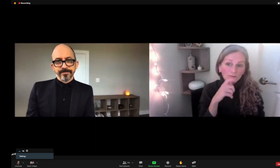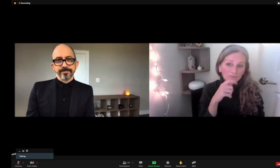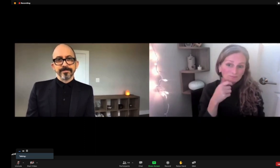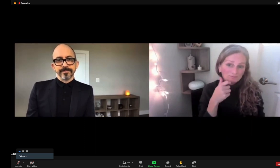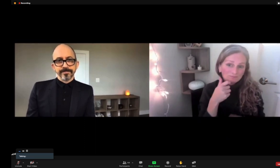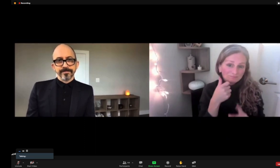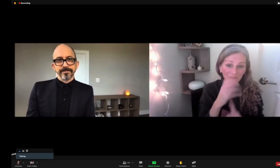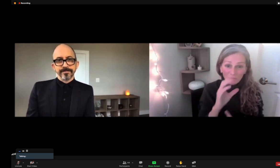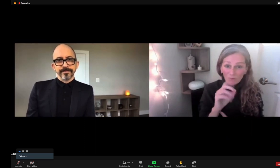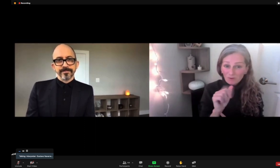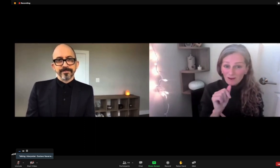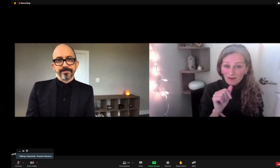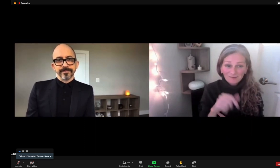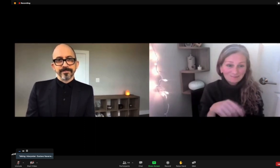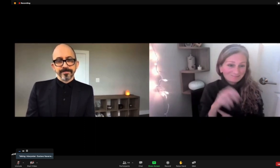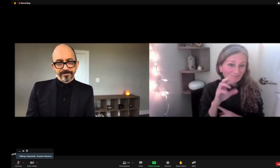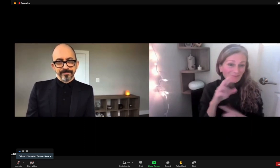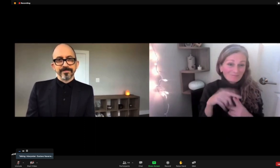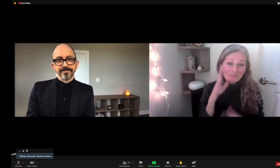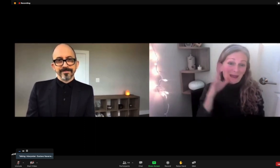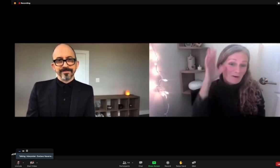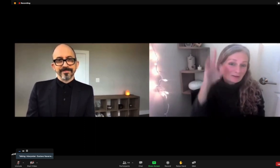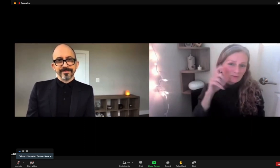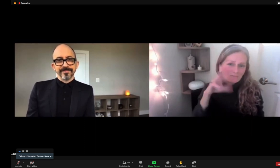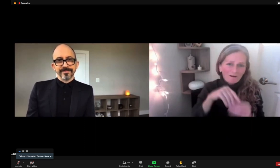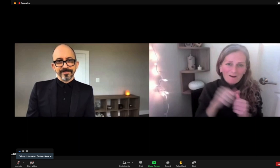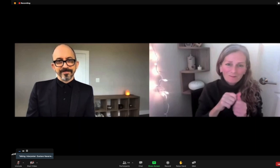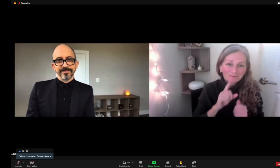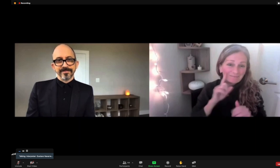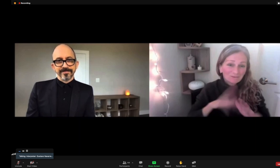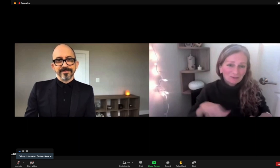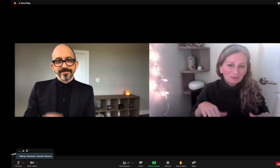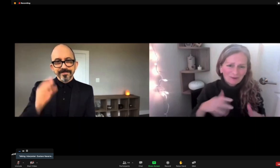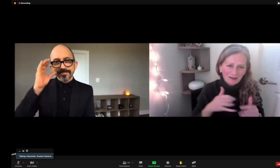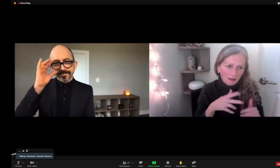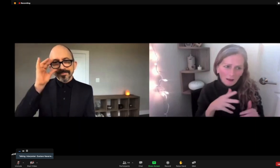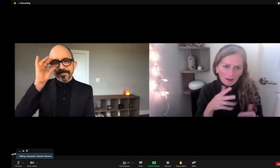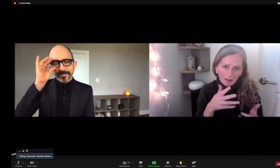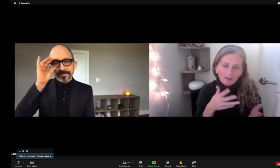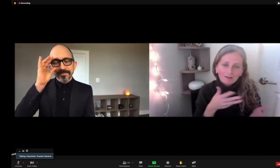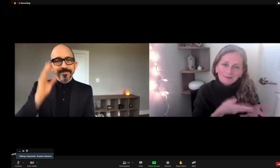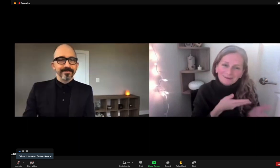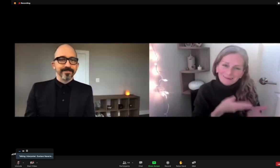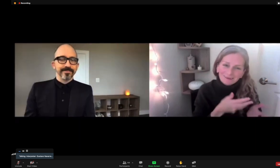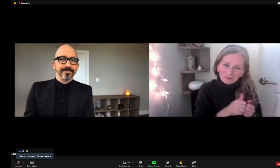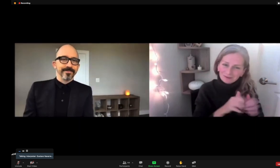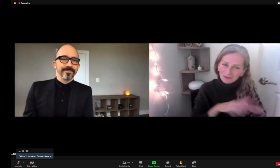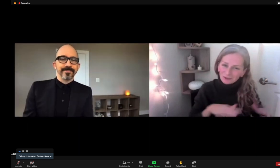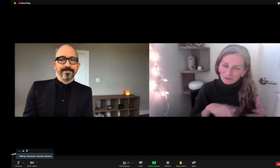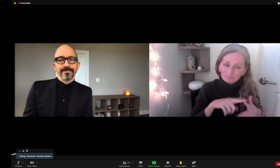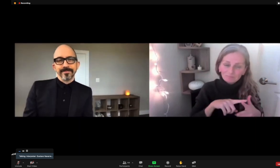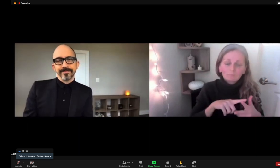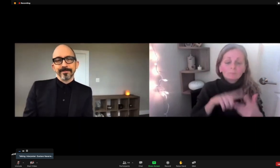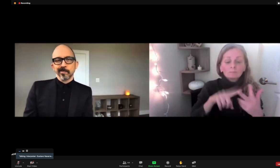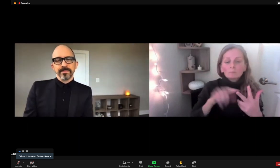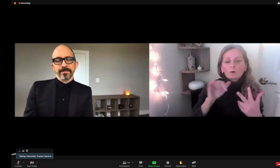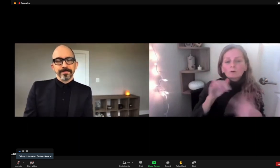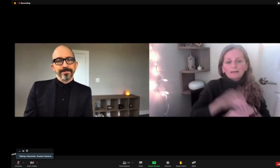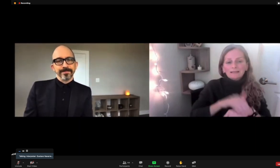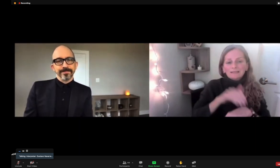Maybe for audiology students or parents who have deaf children are able to engage with their children while also